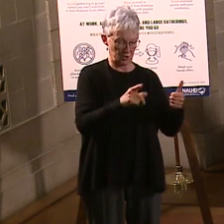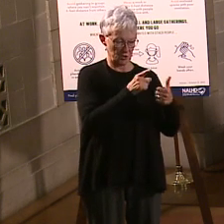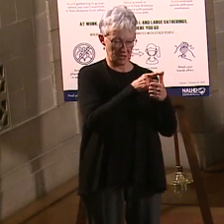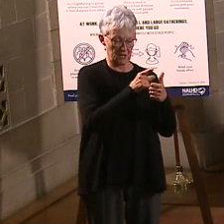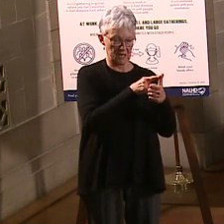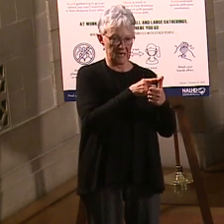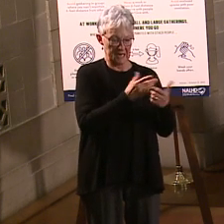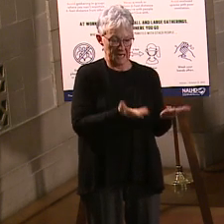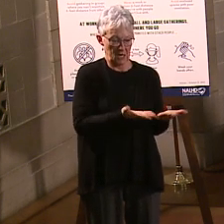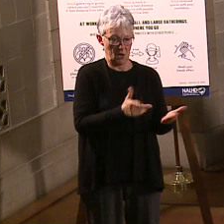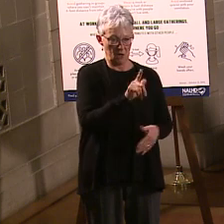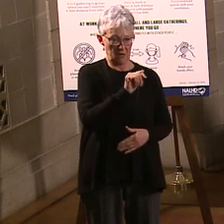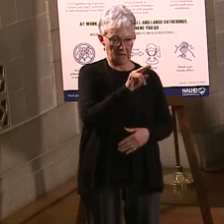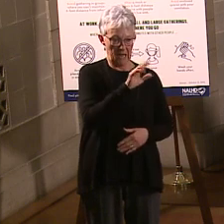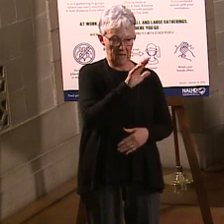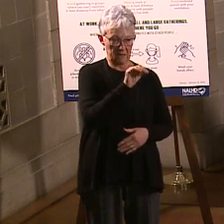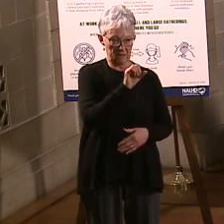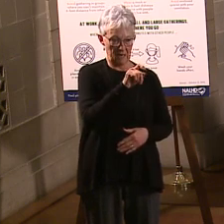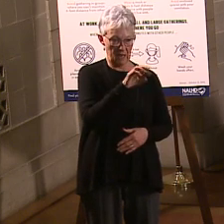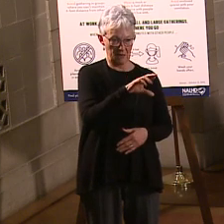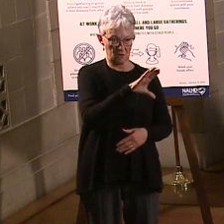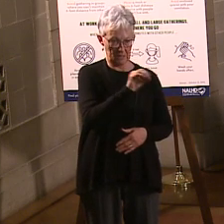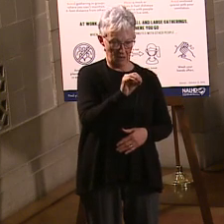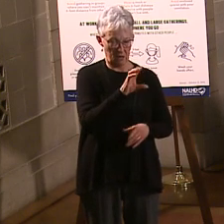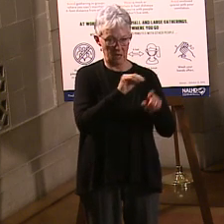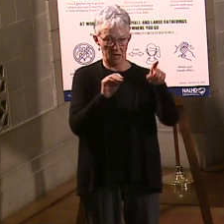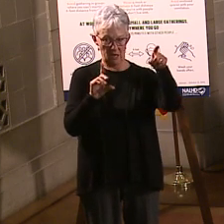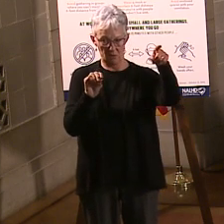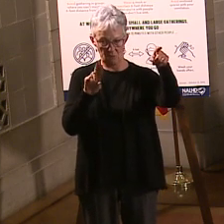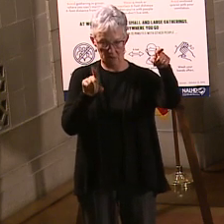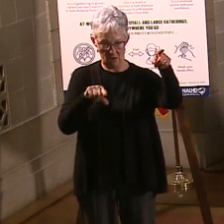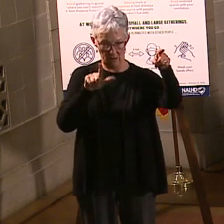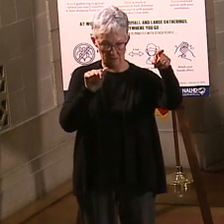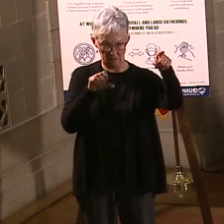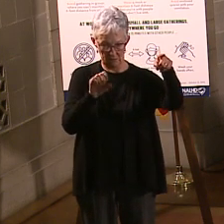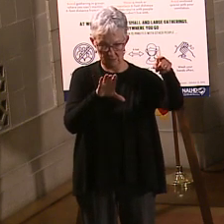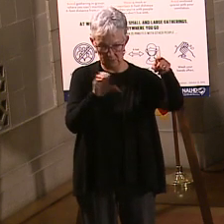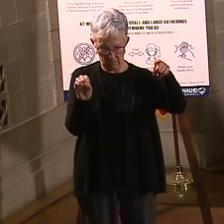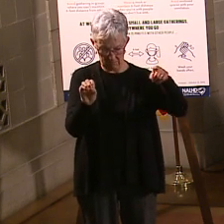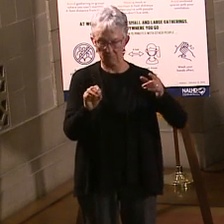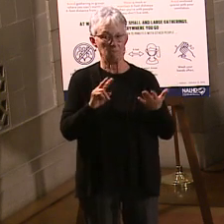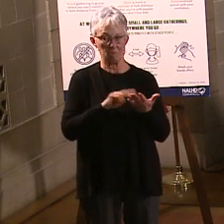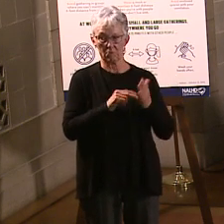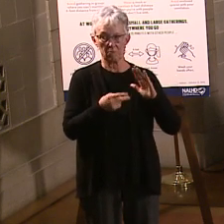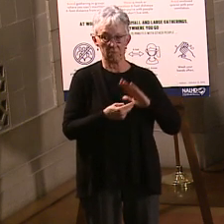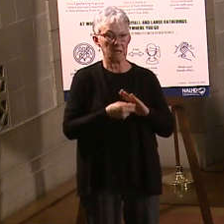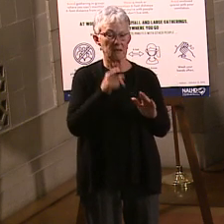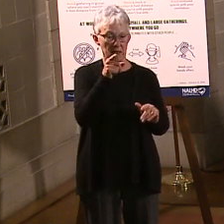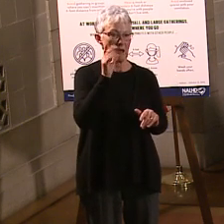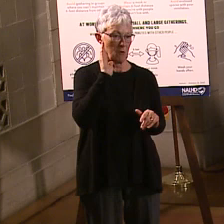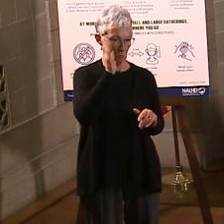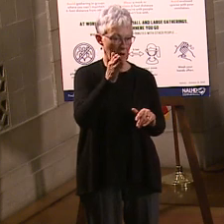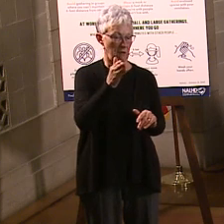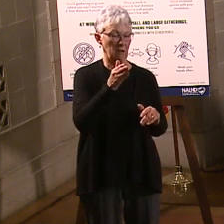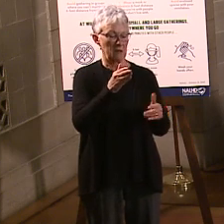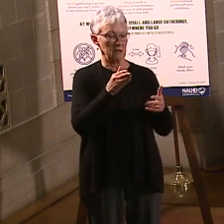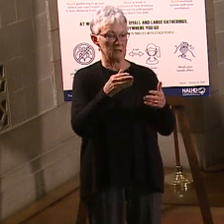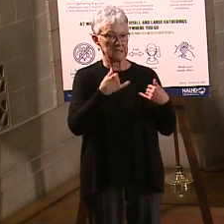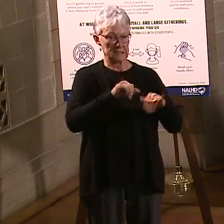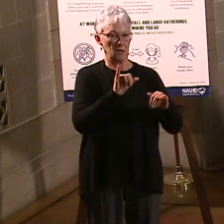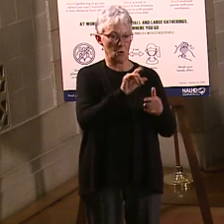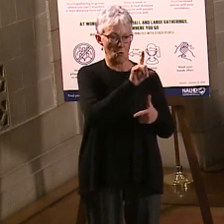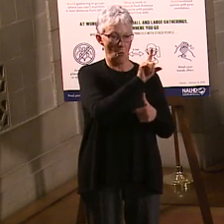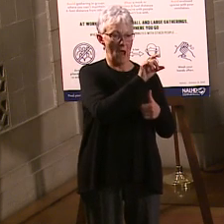in phase one B next week, which means they're going to start moving into the 75 year olds and the 65 year olds. So